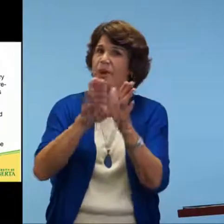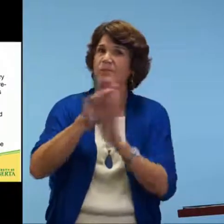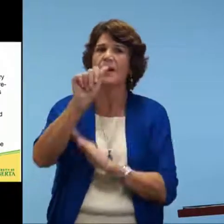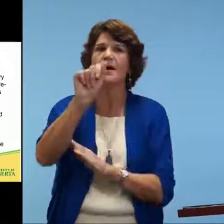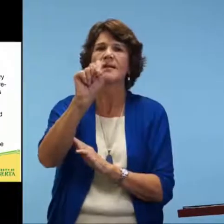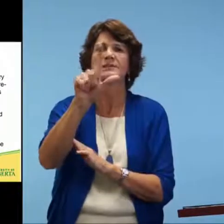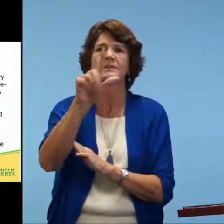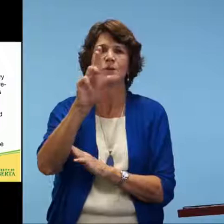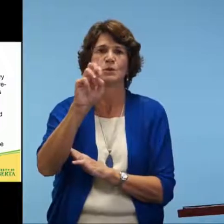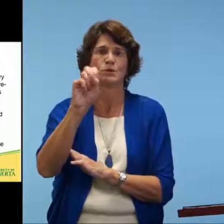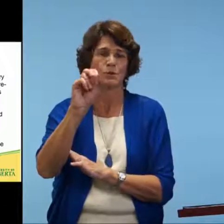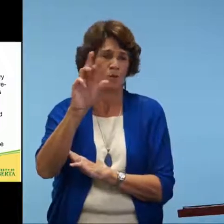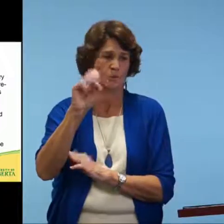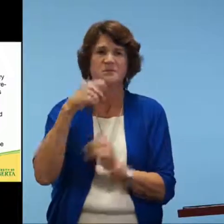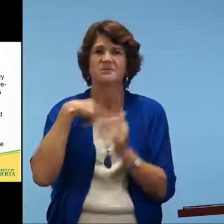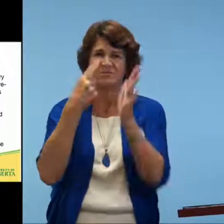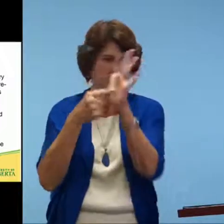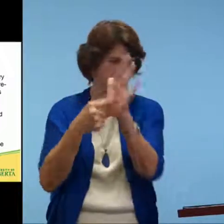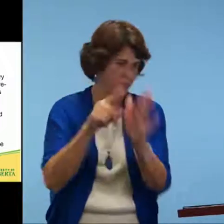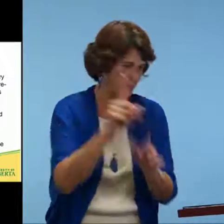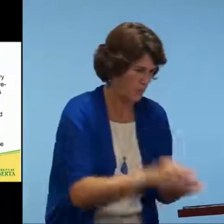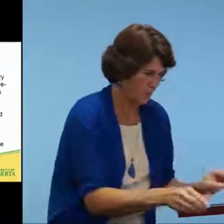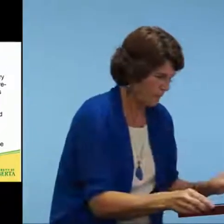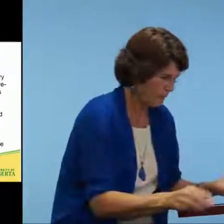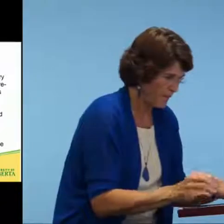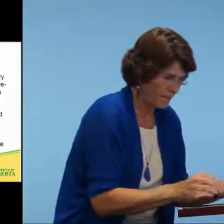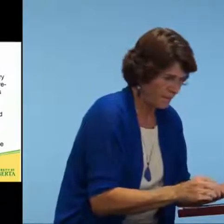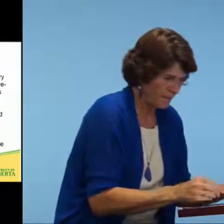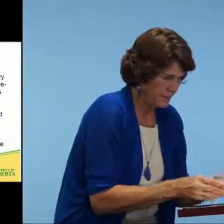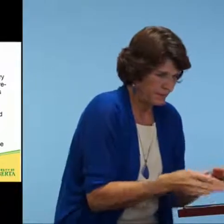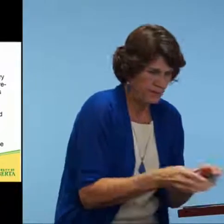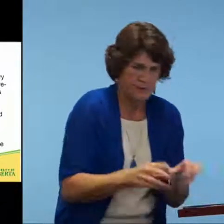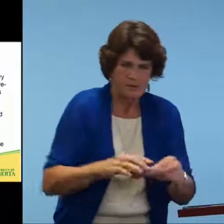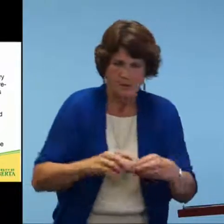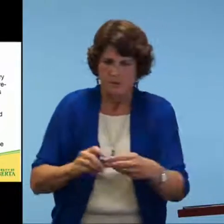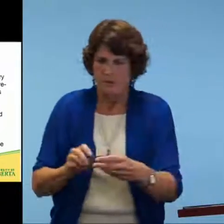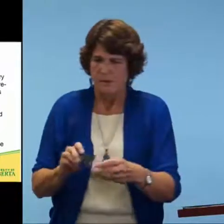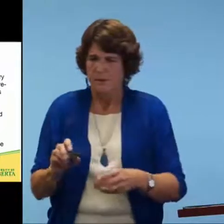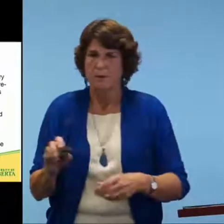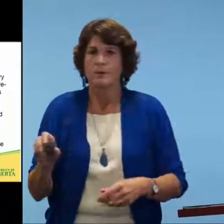Studies and Deaf Studies. And there are different resources that are available that I would like to share with you.